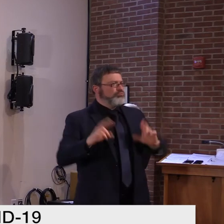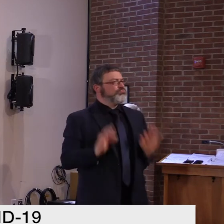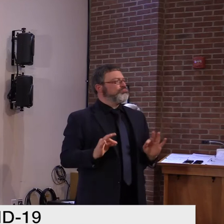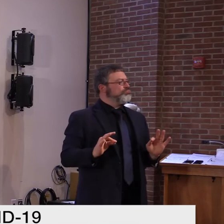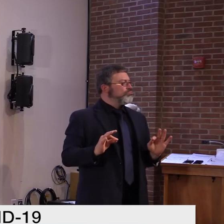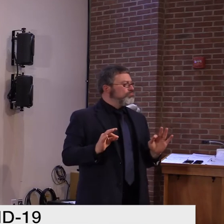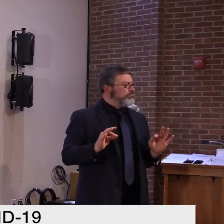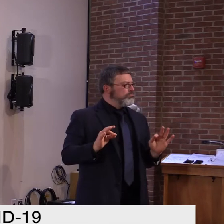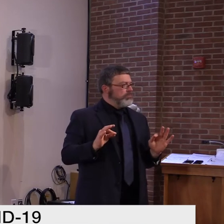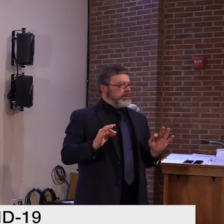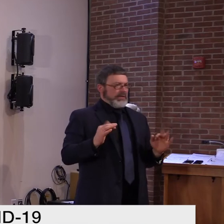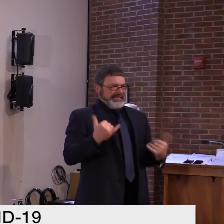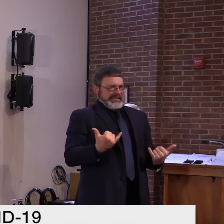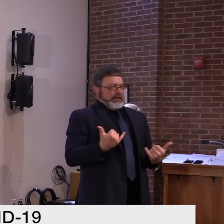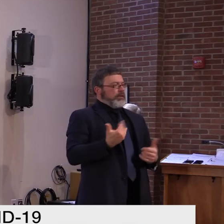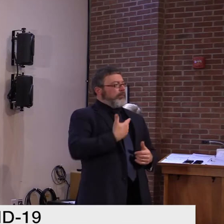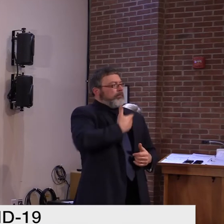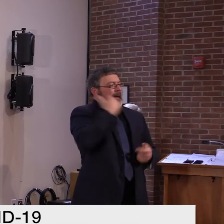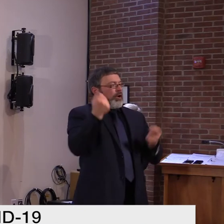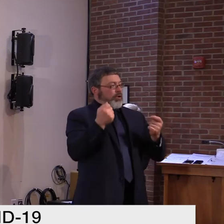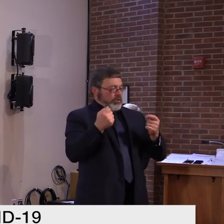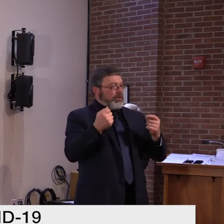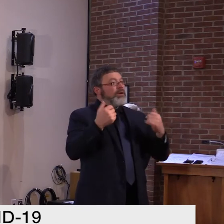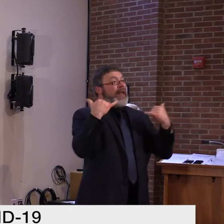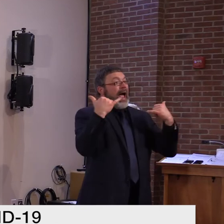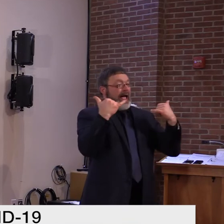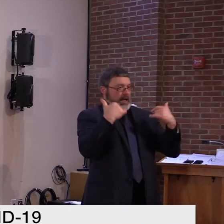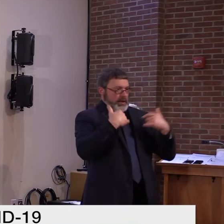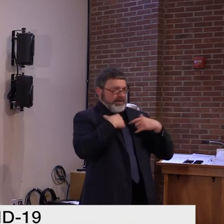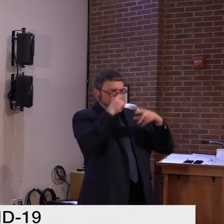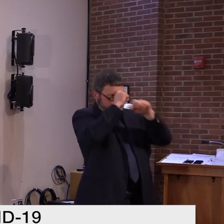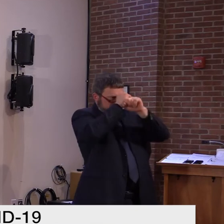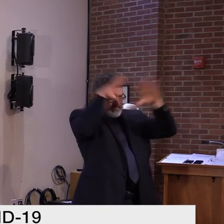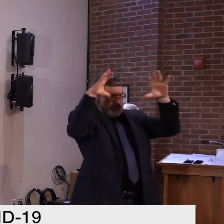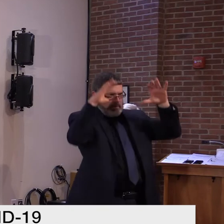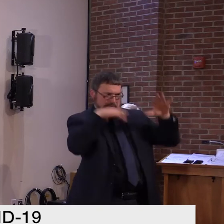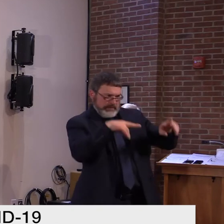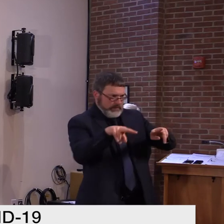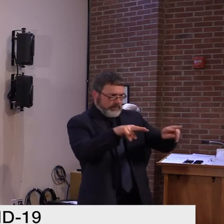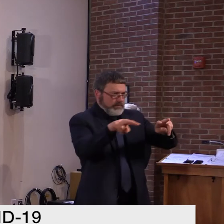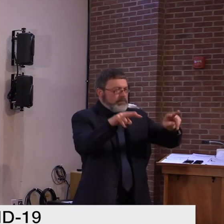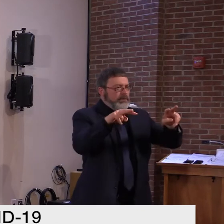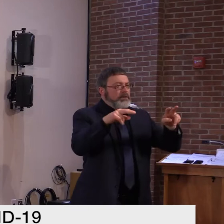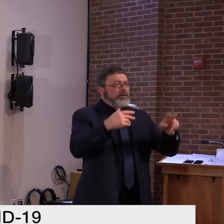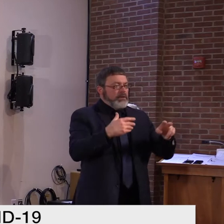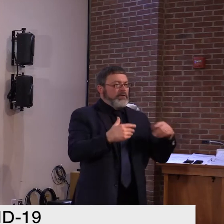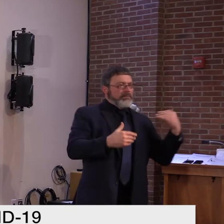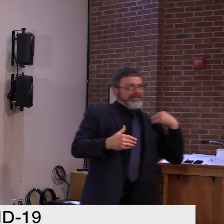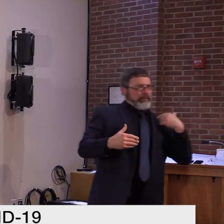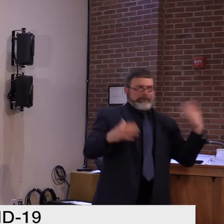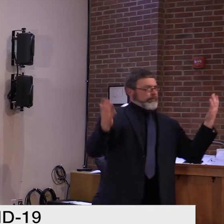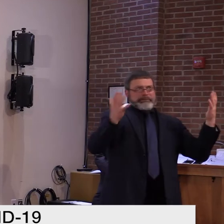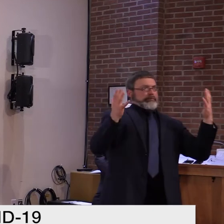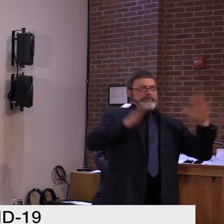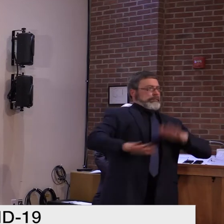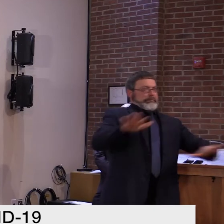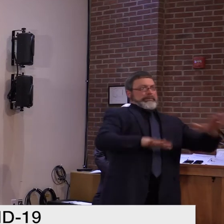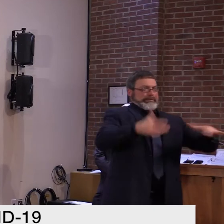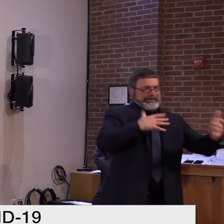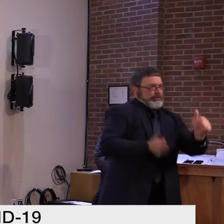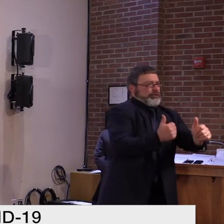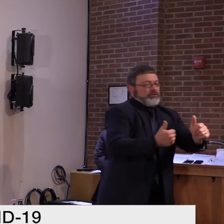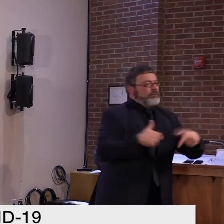is much more clear than it was in that first part of the spike in March.